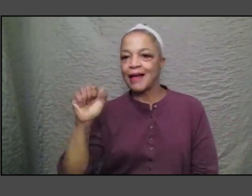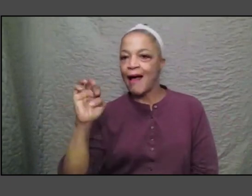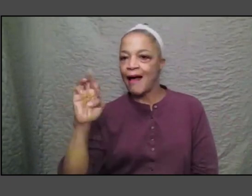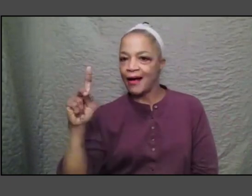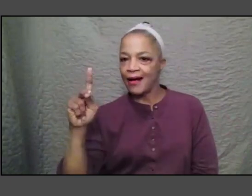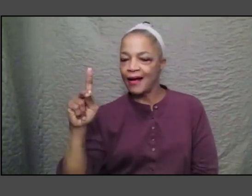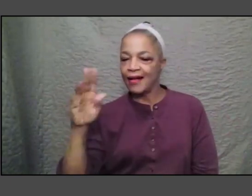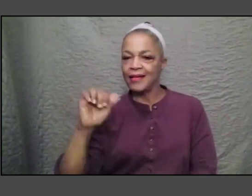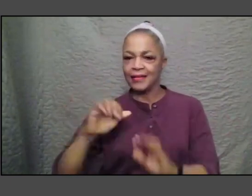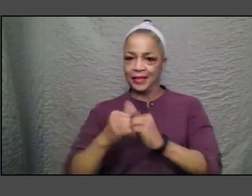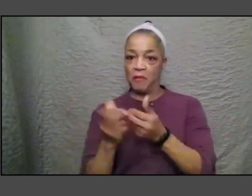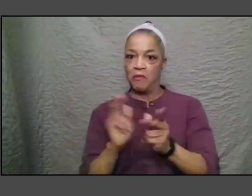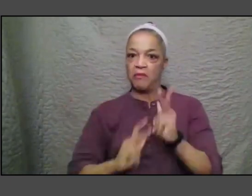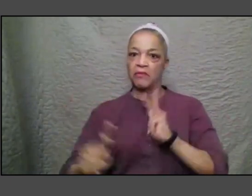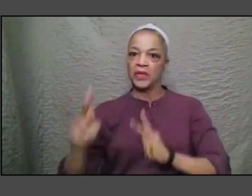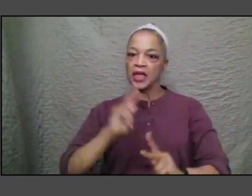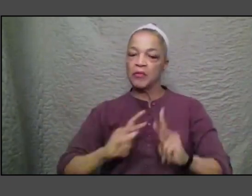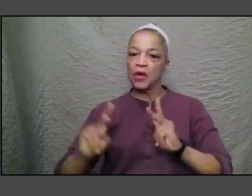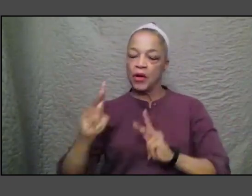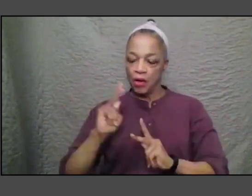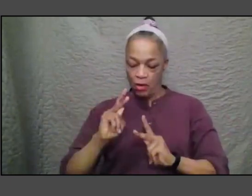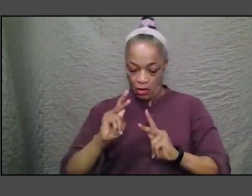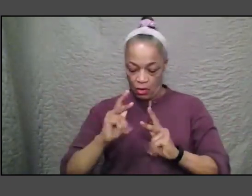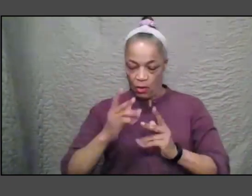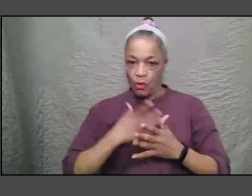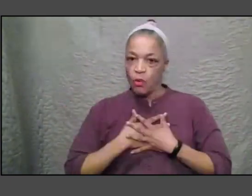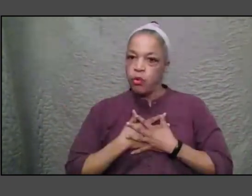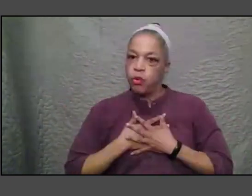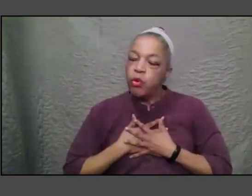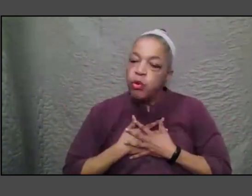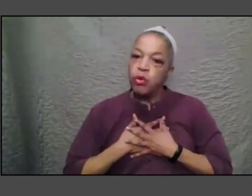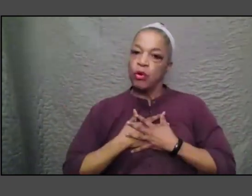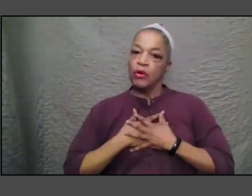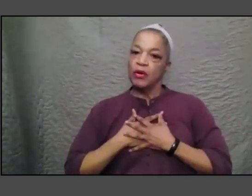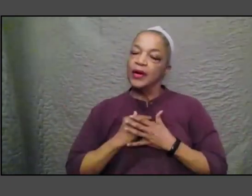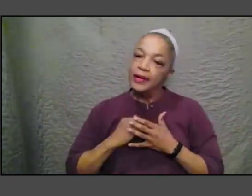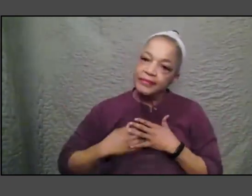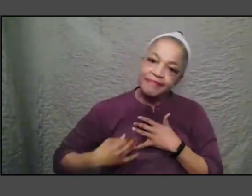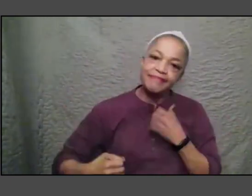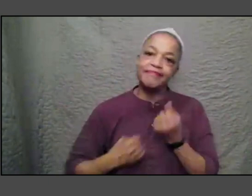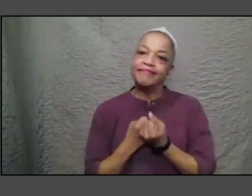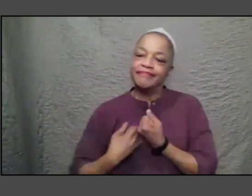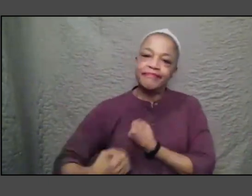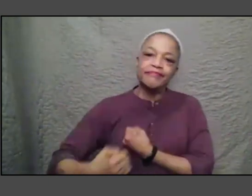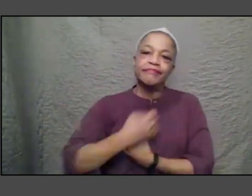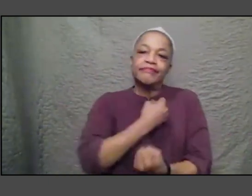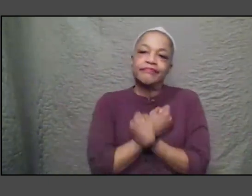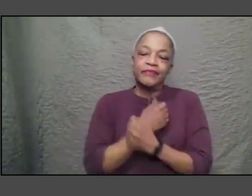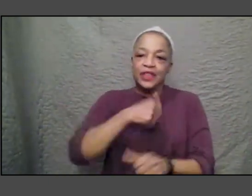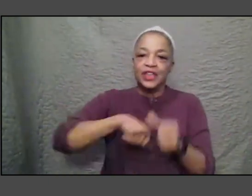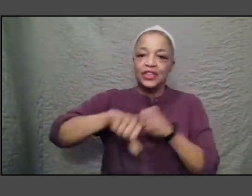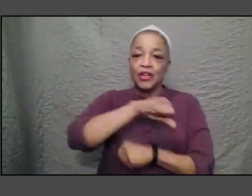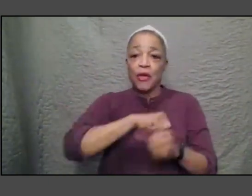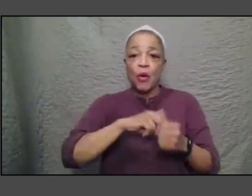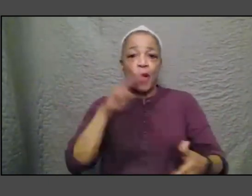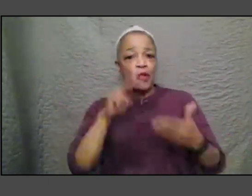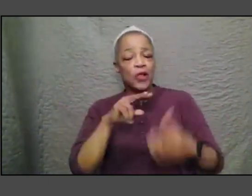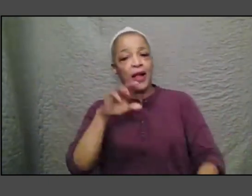break down and embrace each other when they're looking at Emmett Till's casket um it's also the